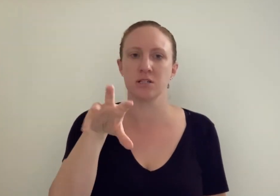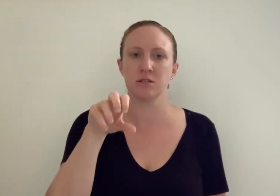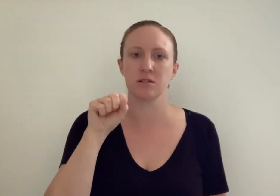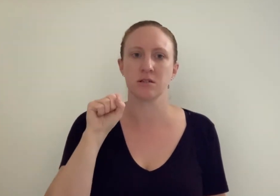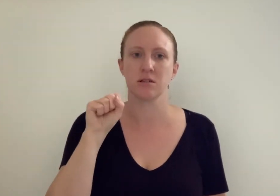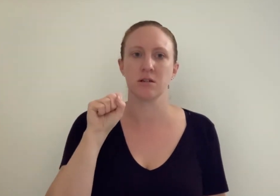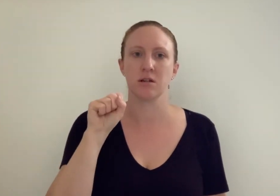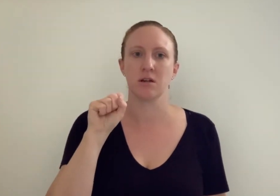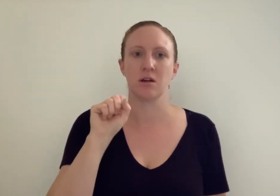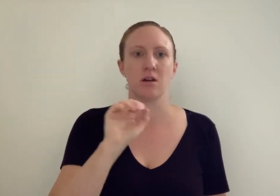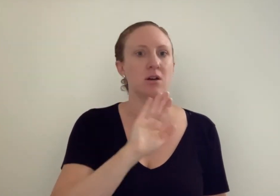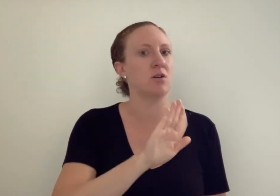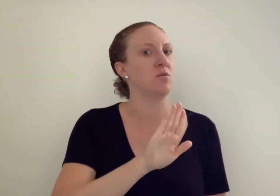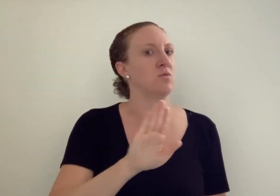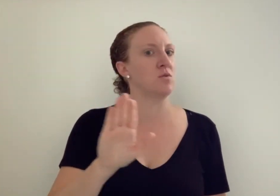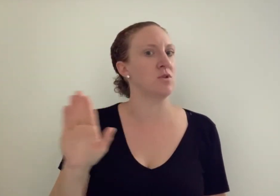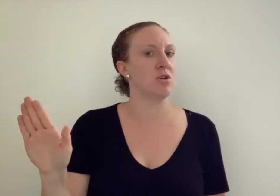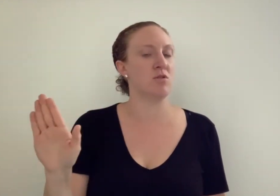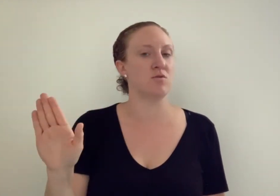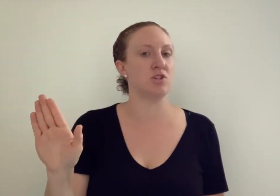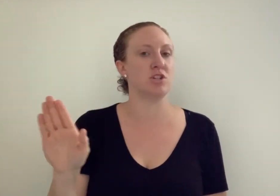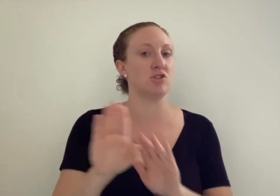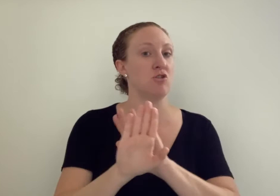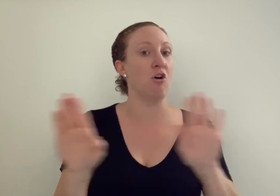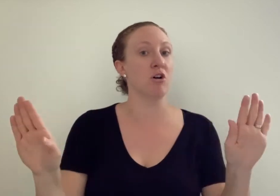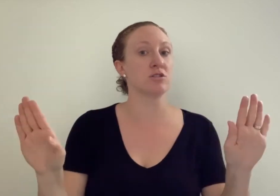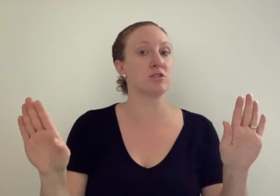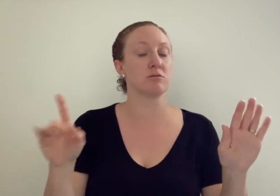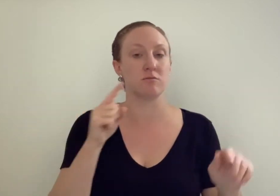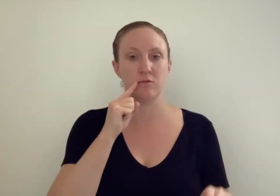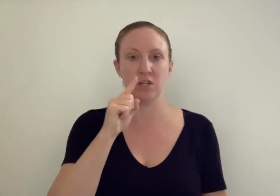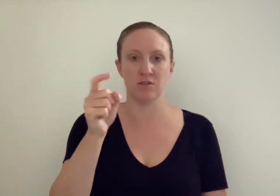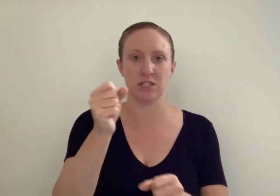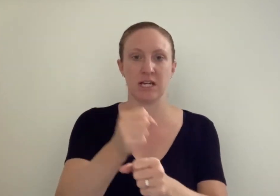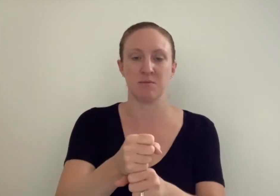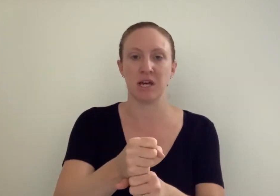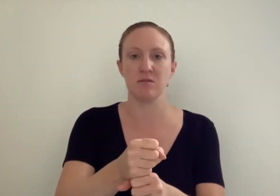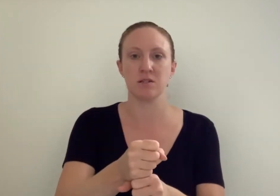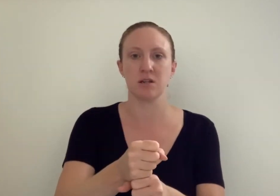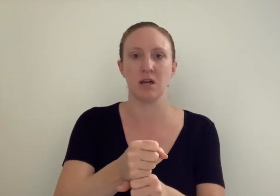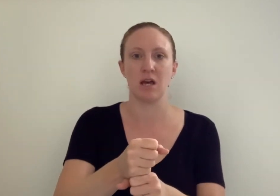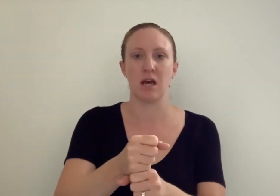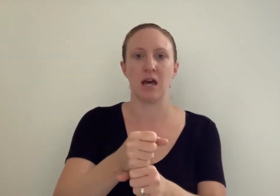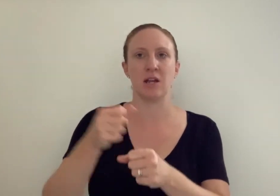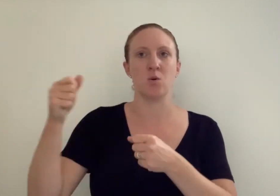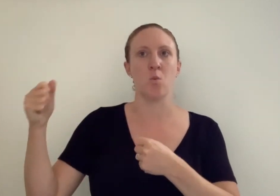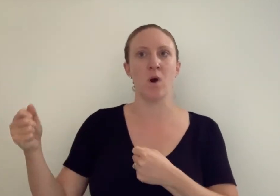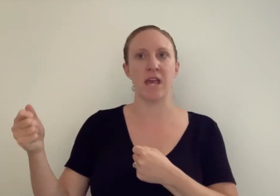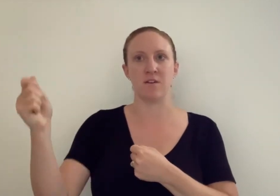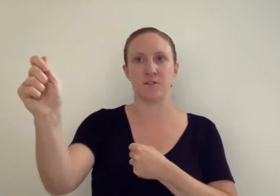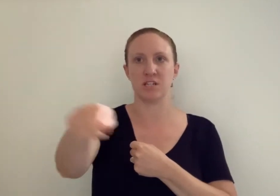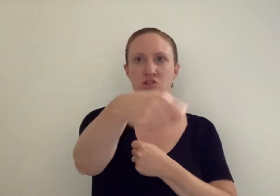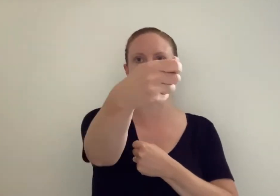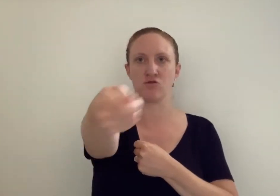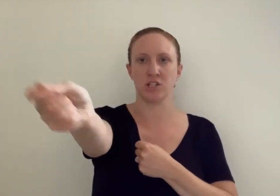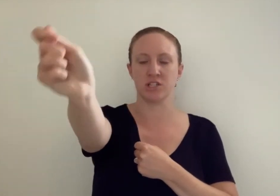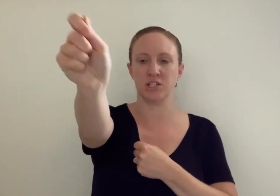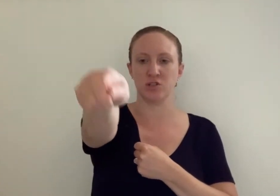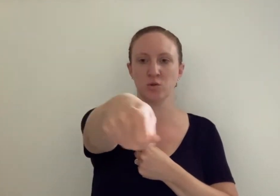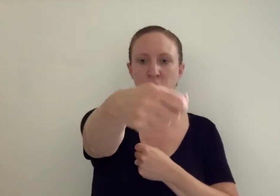Oh no, she's not, yelled Gadabout and waved his trusty sword.